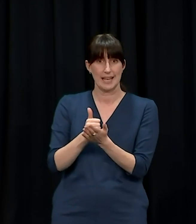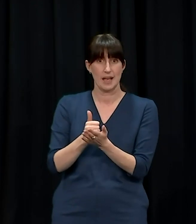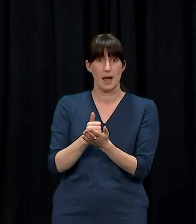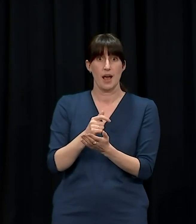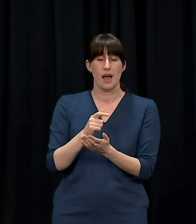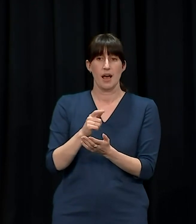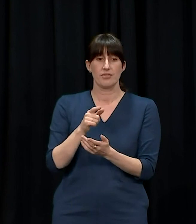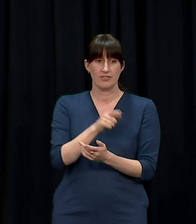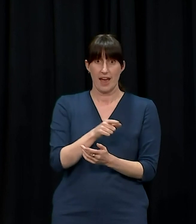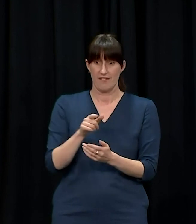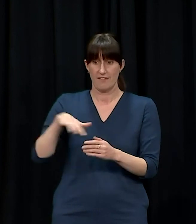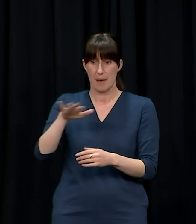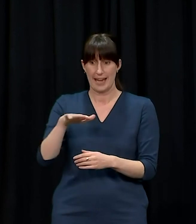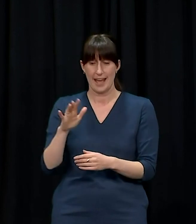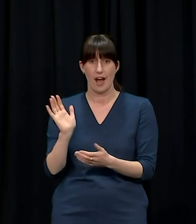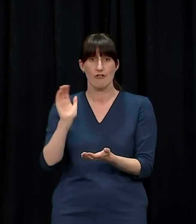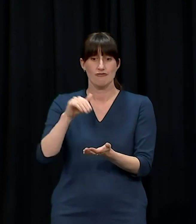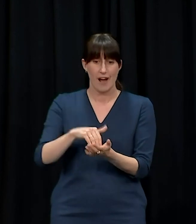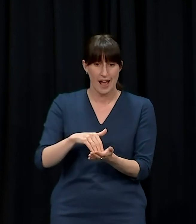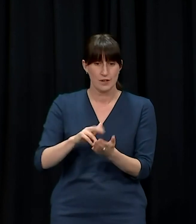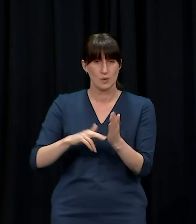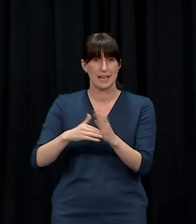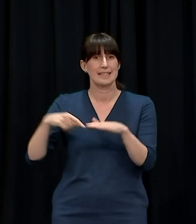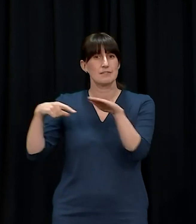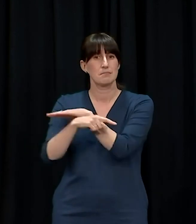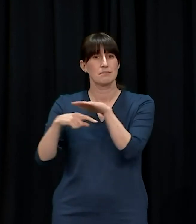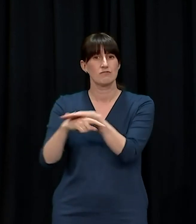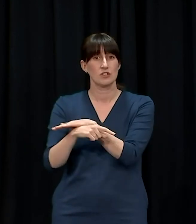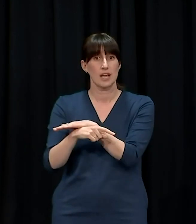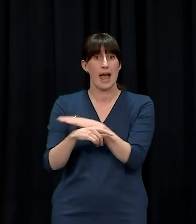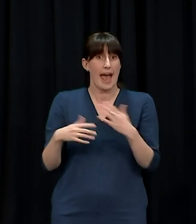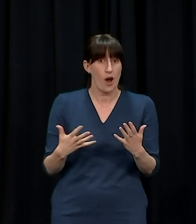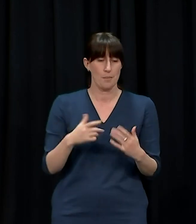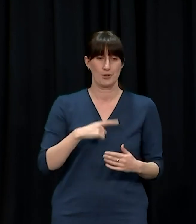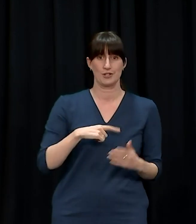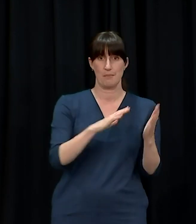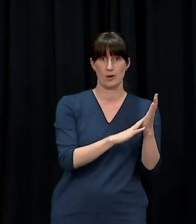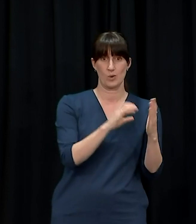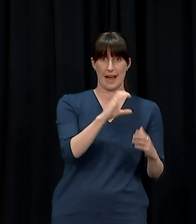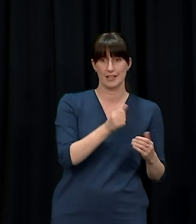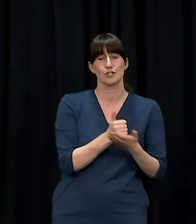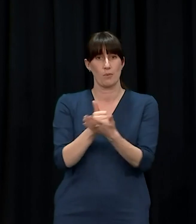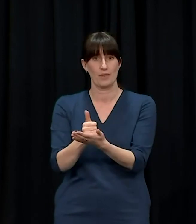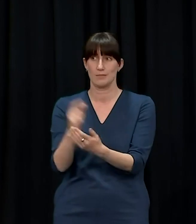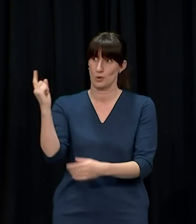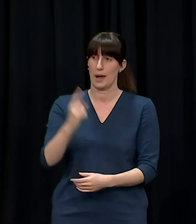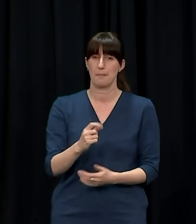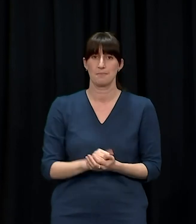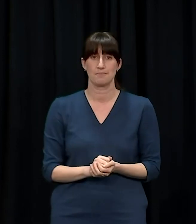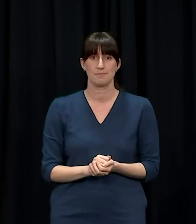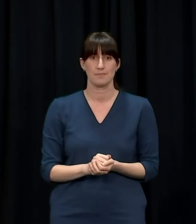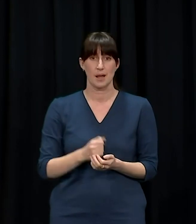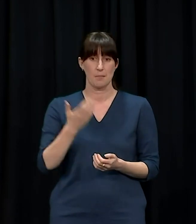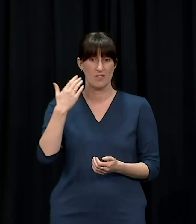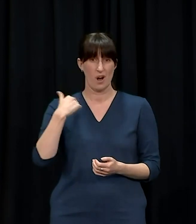MP. And I've already mentioned this in other media today, but some more than 30 years ago, when I was the head boy of King's High School in